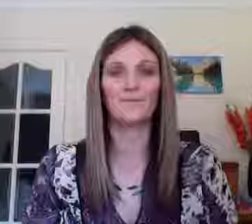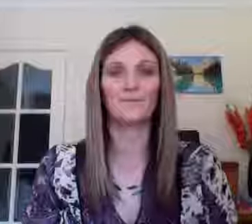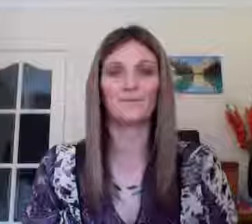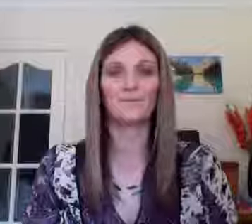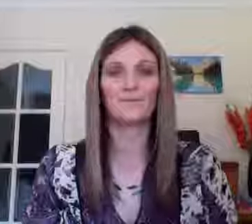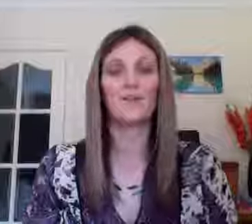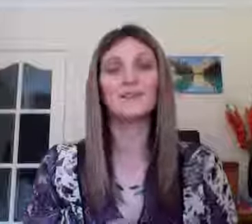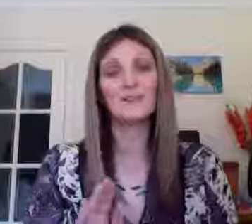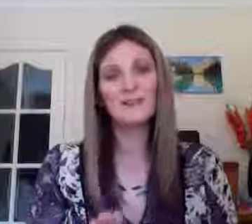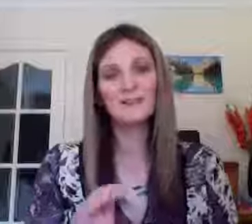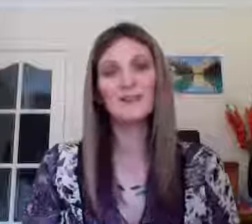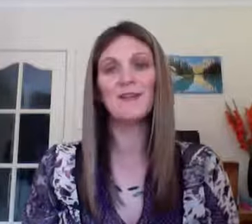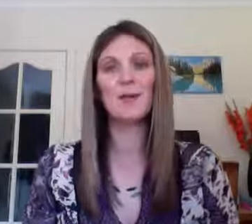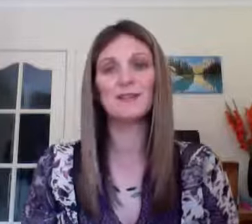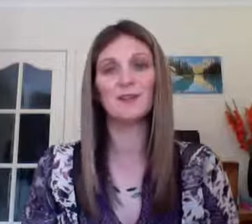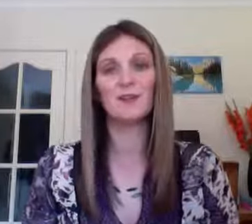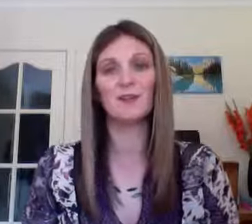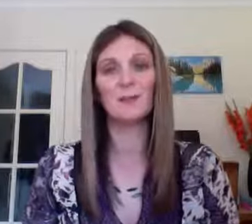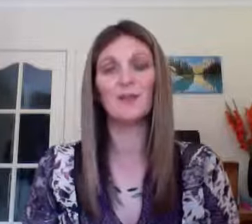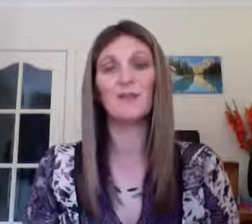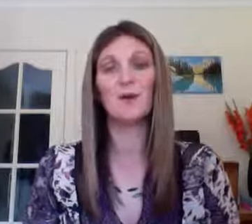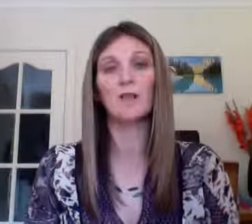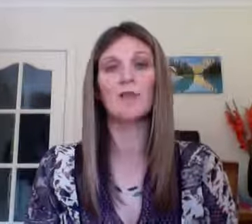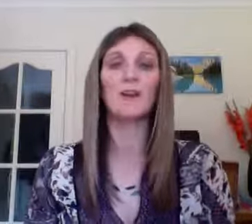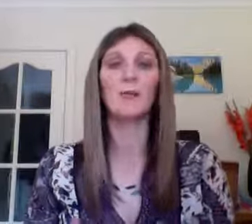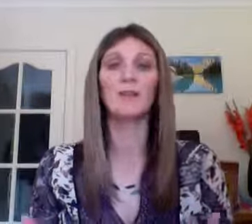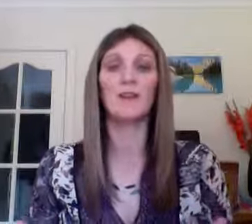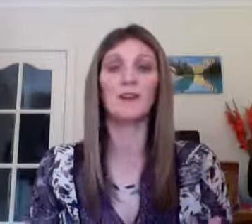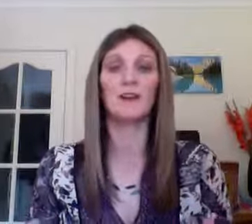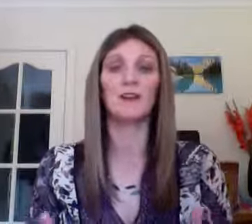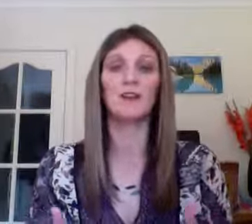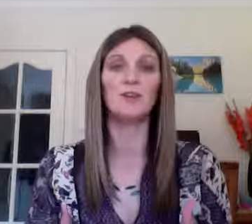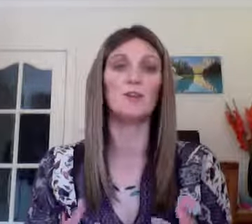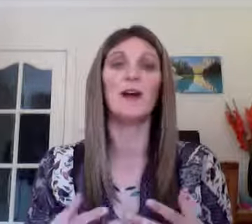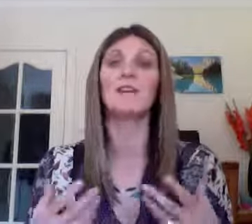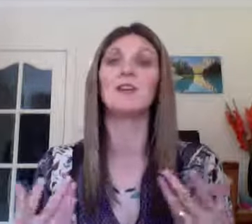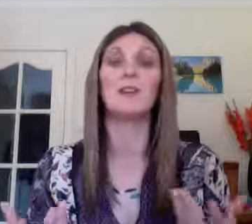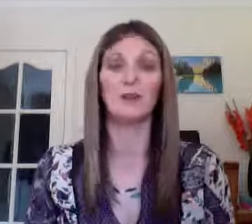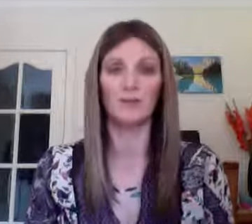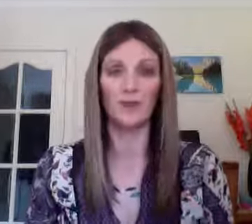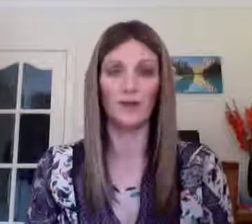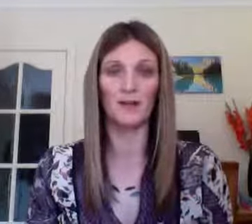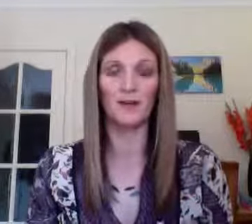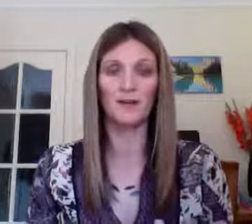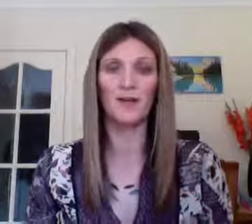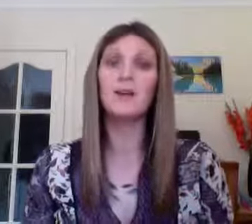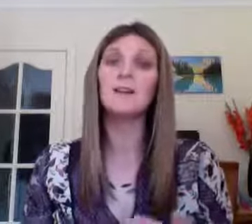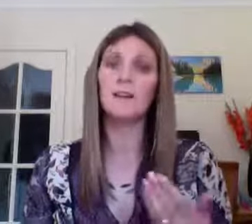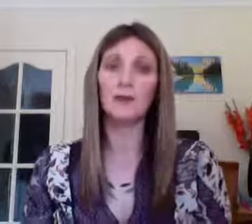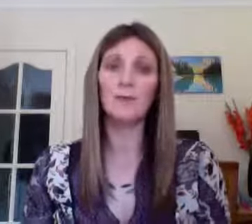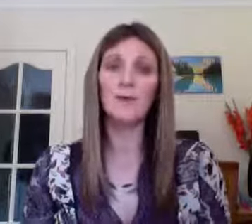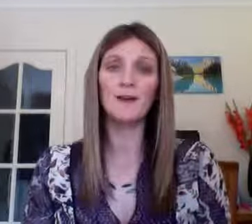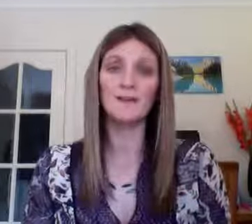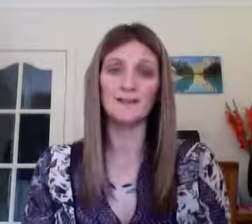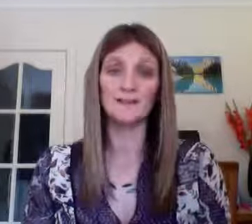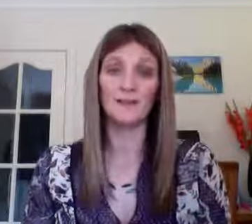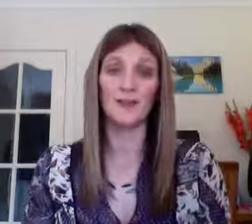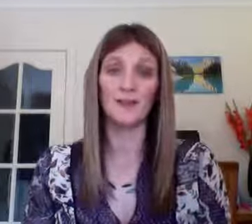So this video is for you if you are fed up with feeling like you don't have enough money. Now there could be many reasons for that,